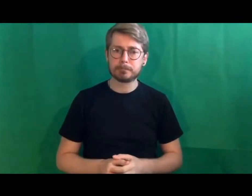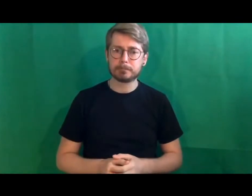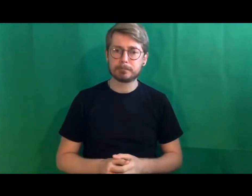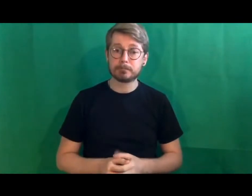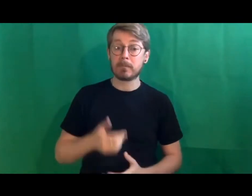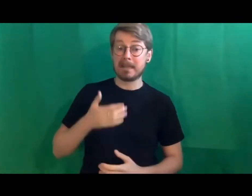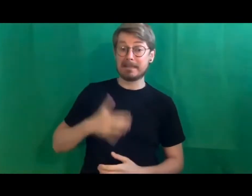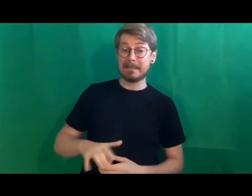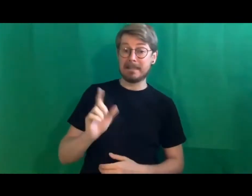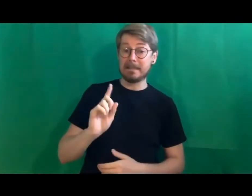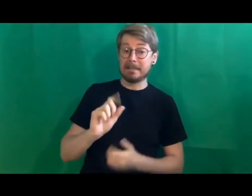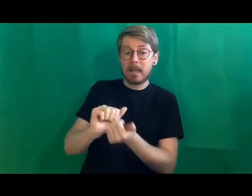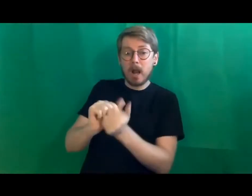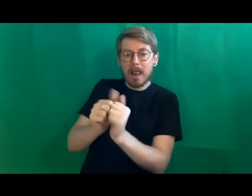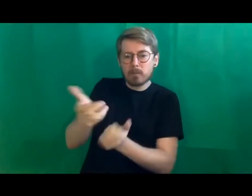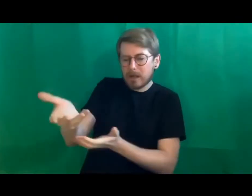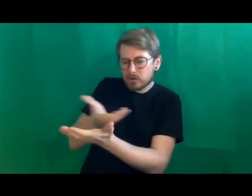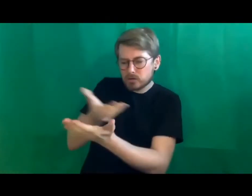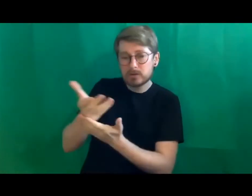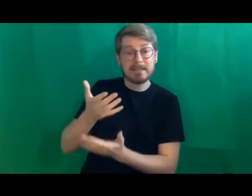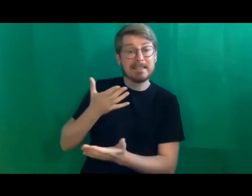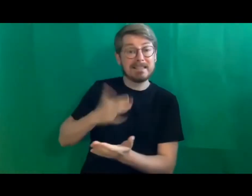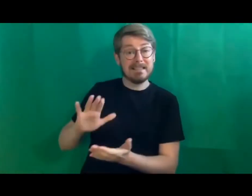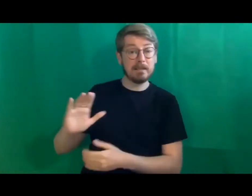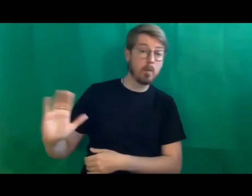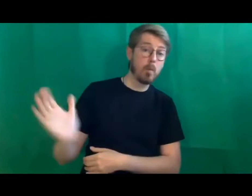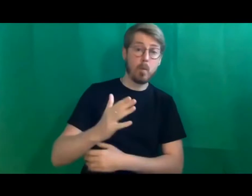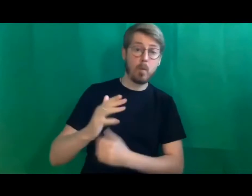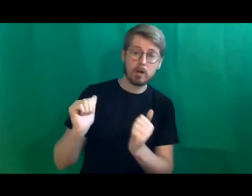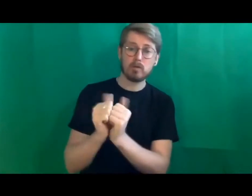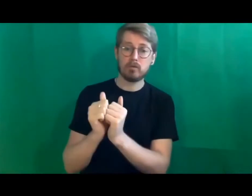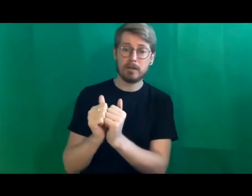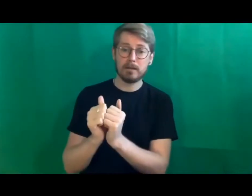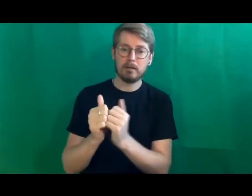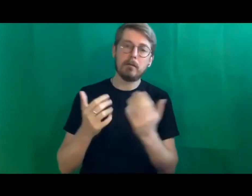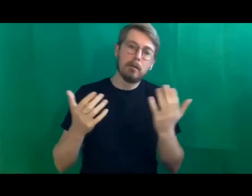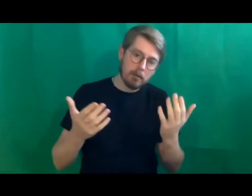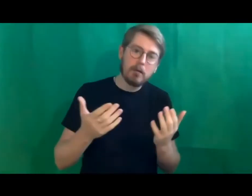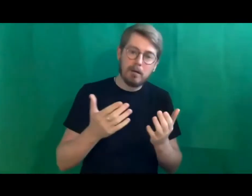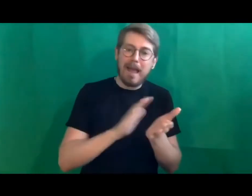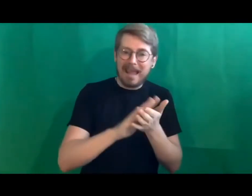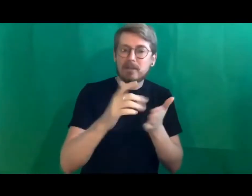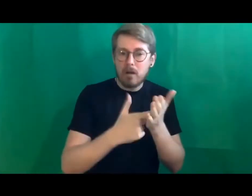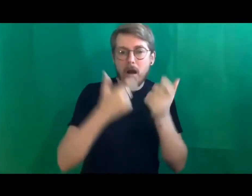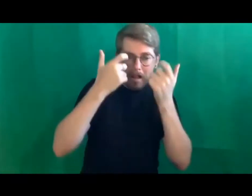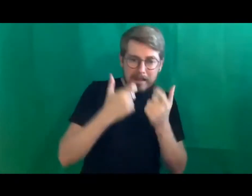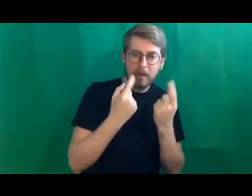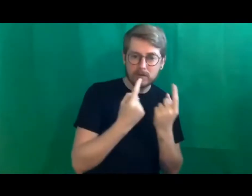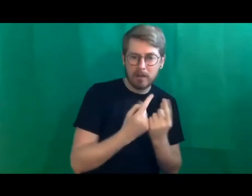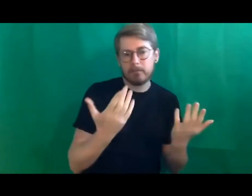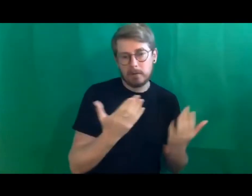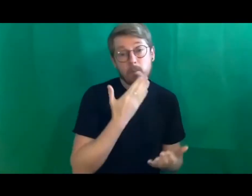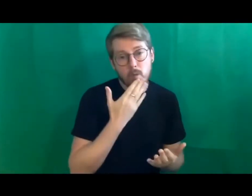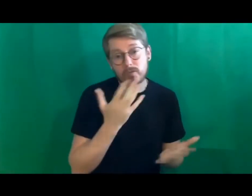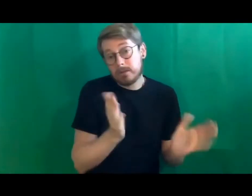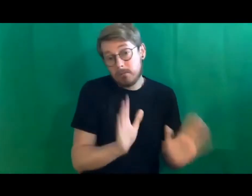a lot of collaboration, it requires all parties to be on board. Obviously there's the boring HR and legal sides of things but I think